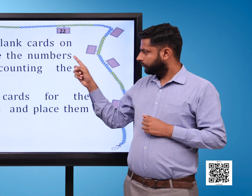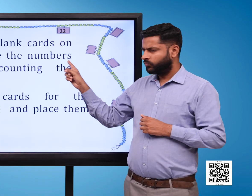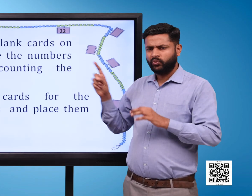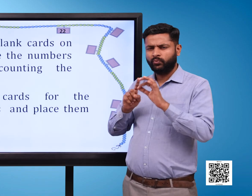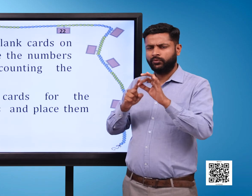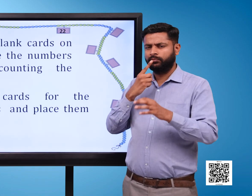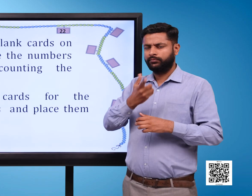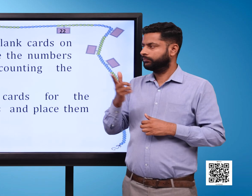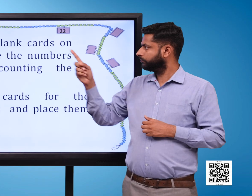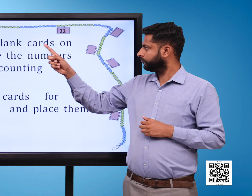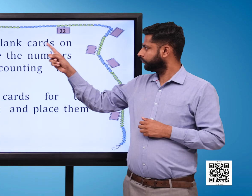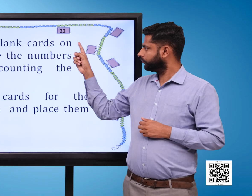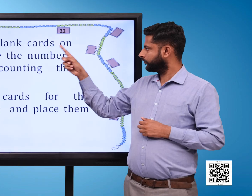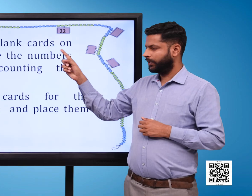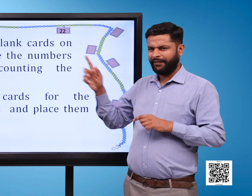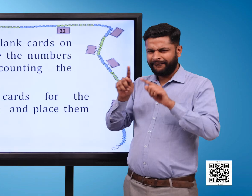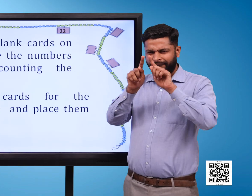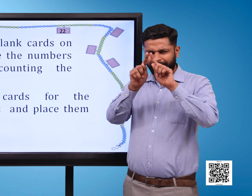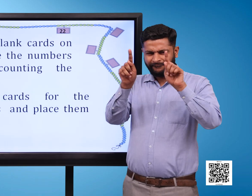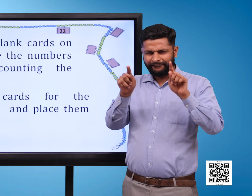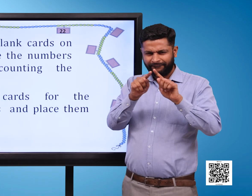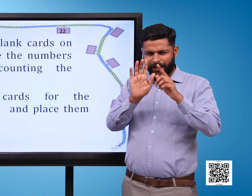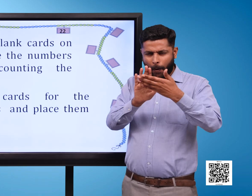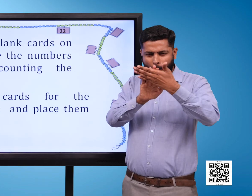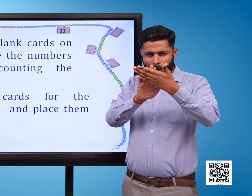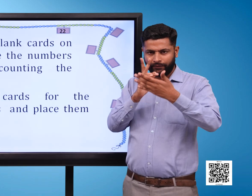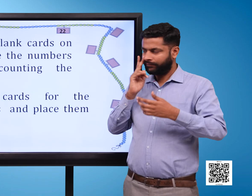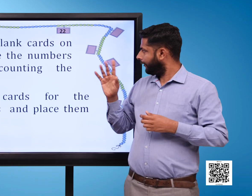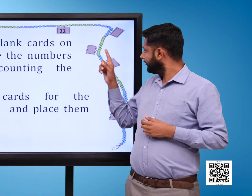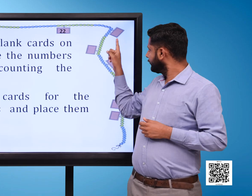B There are some blank cards on the Ginladi